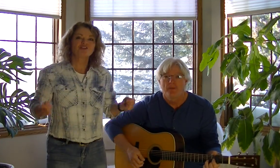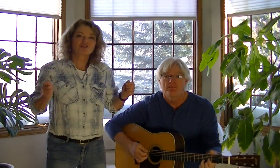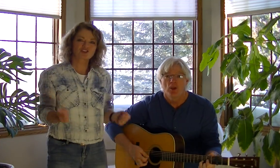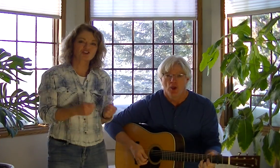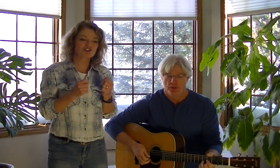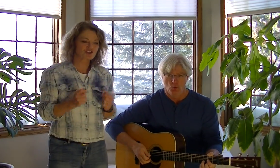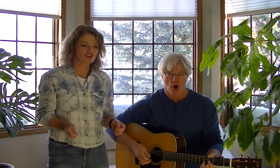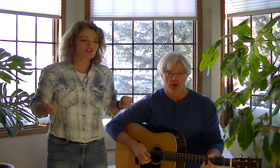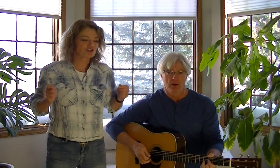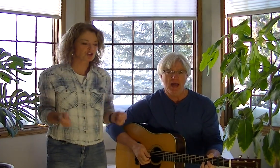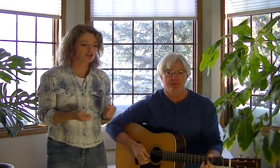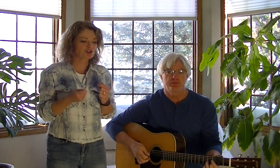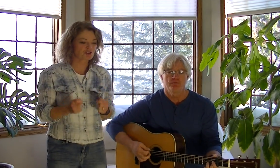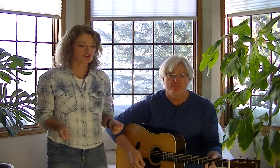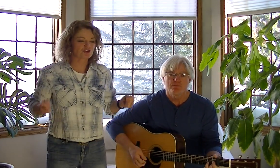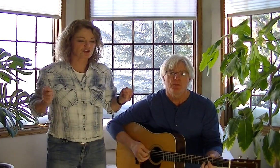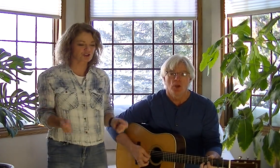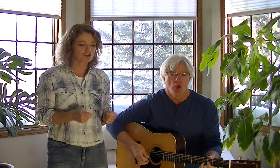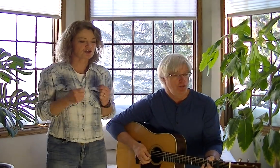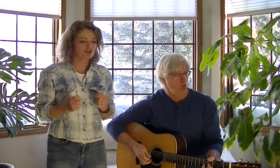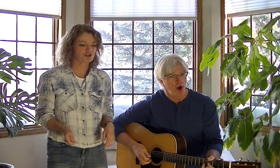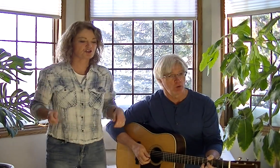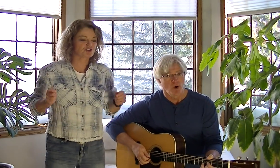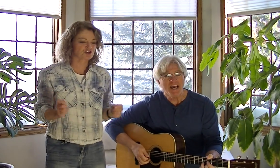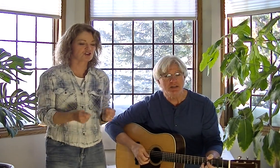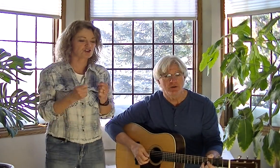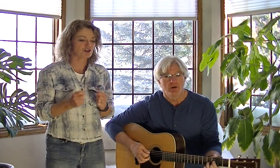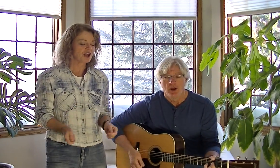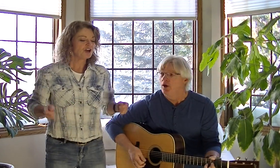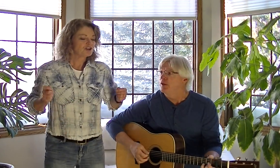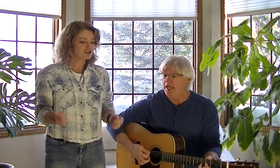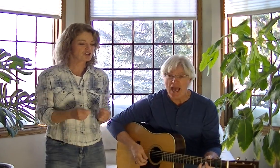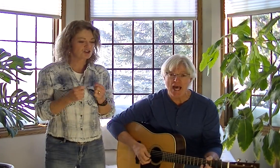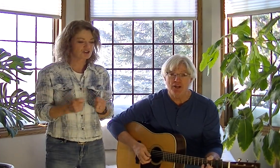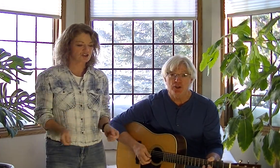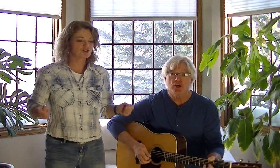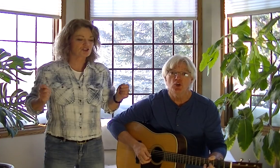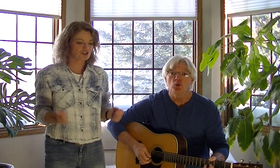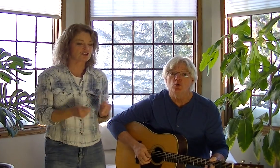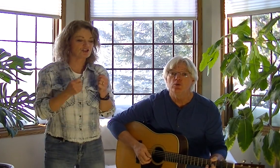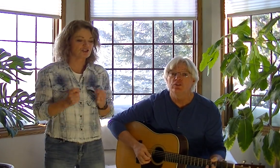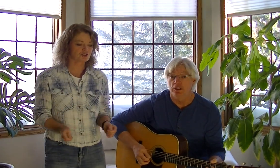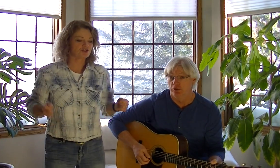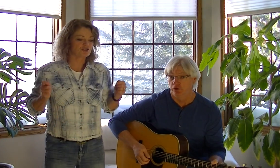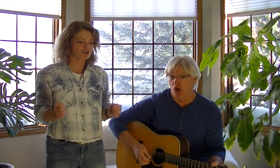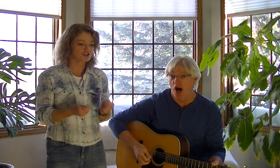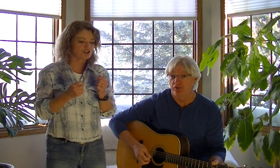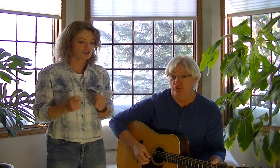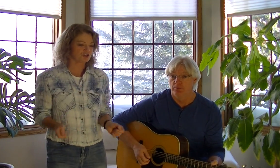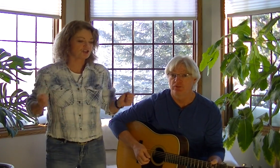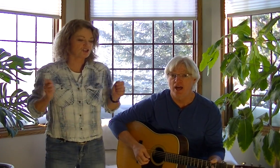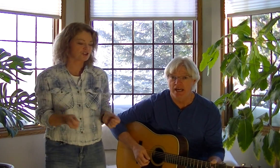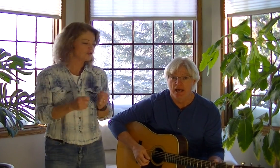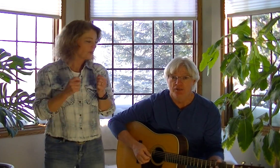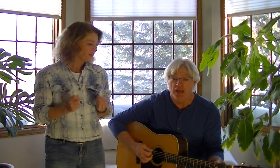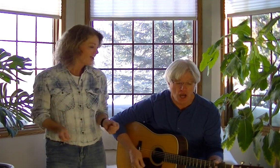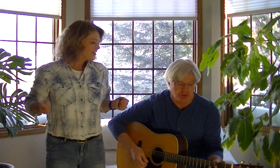They want a left. They want a right. The Canada Goose is an awesome sight. They got